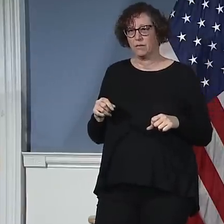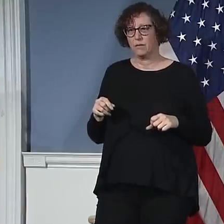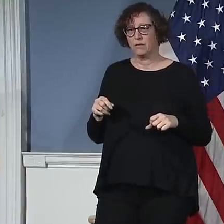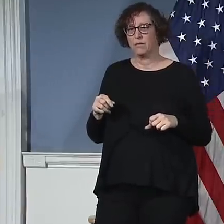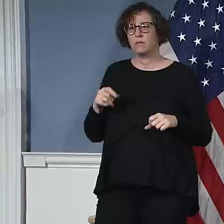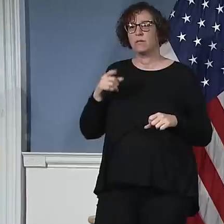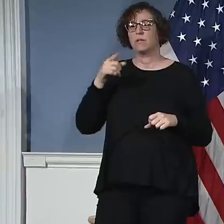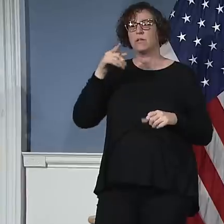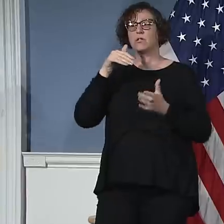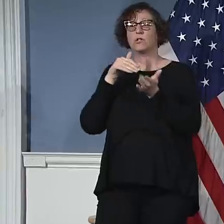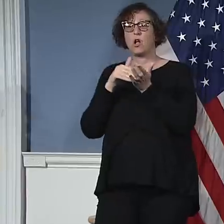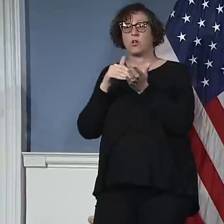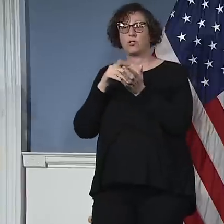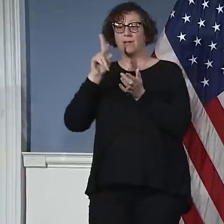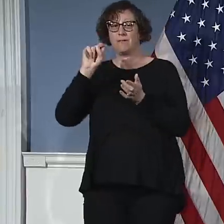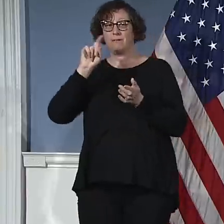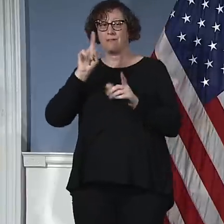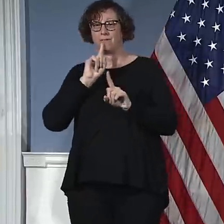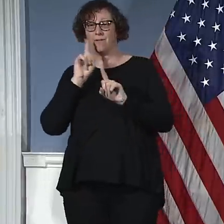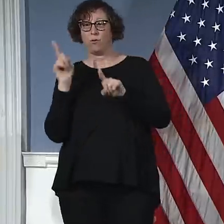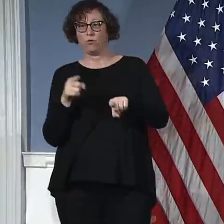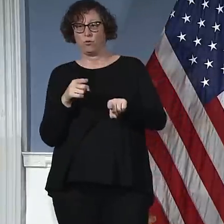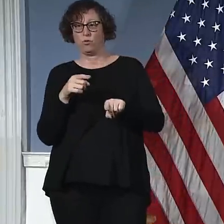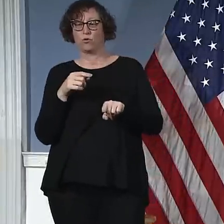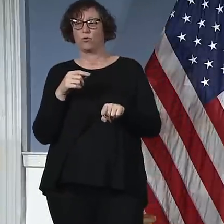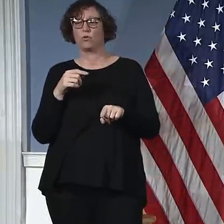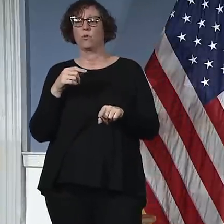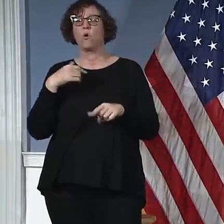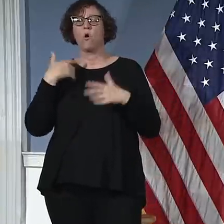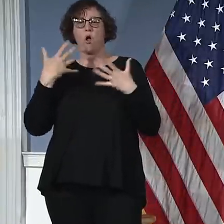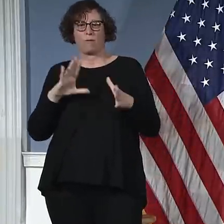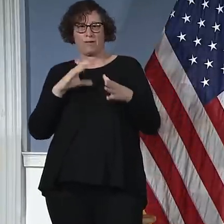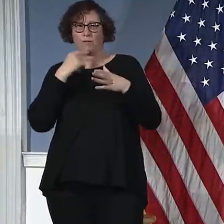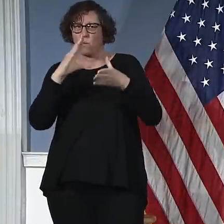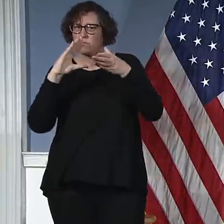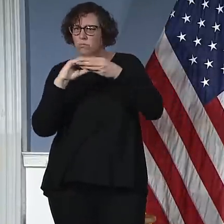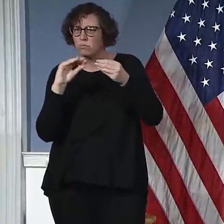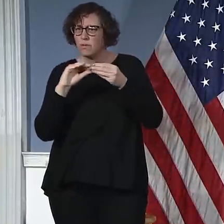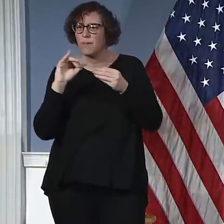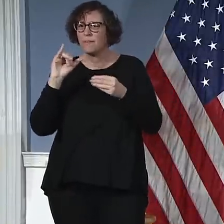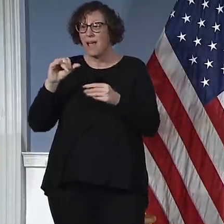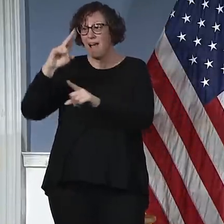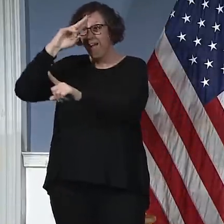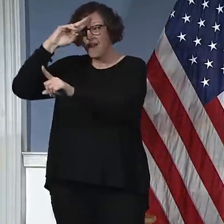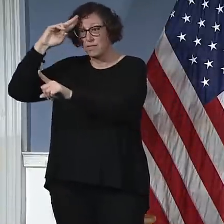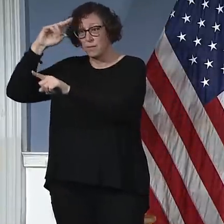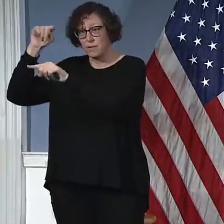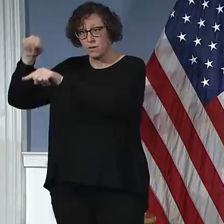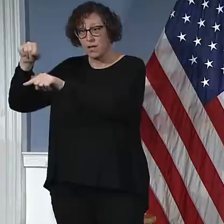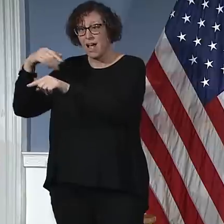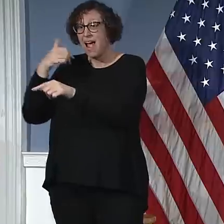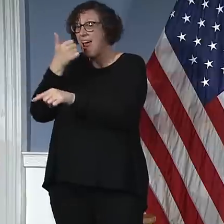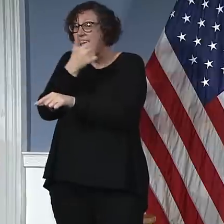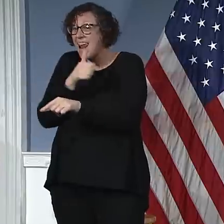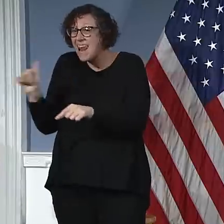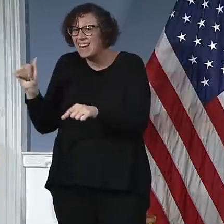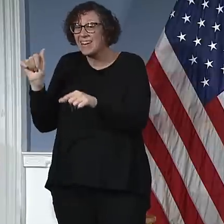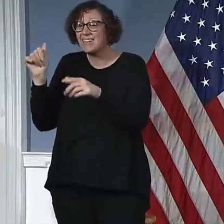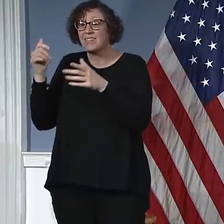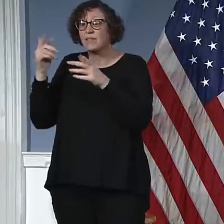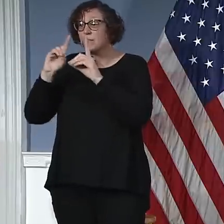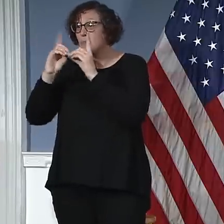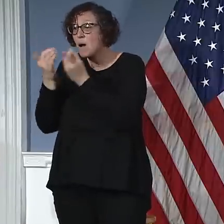and turn it into an ICU. And what you're going to see is the hospitals more and more will expand ICU capacity. A lot of other types of